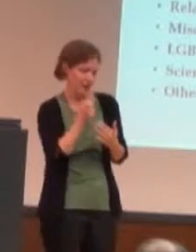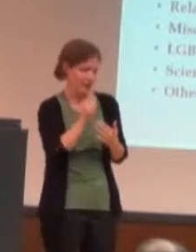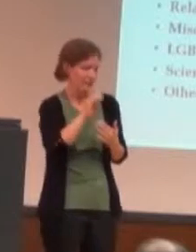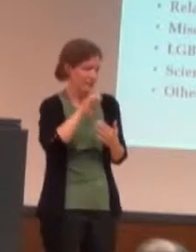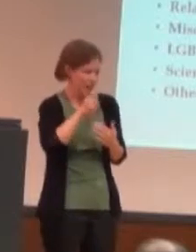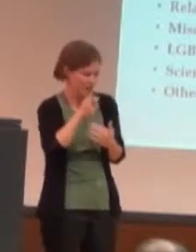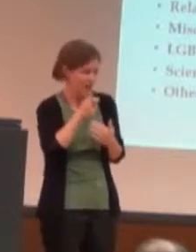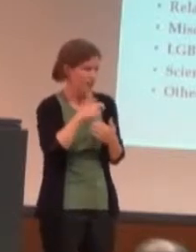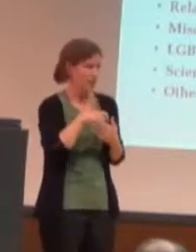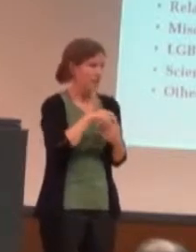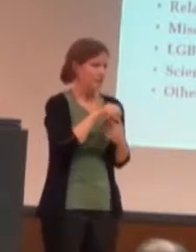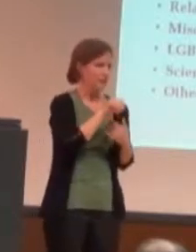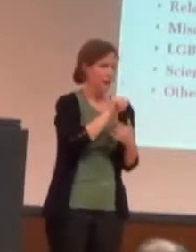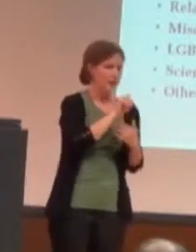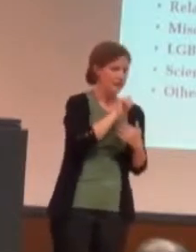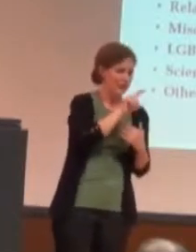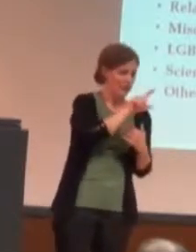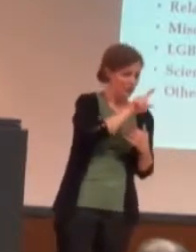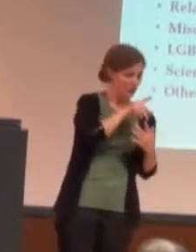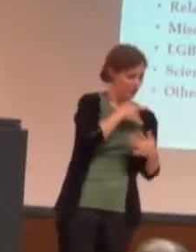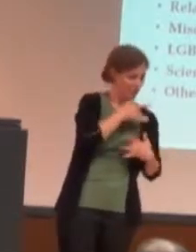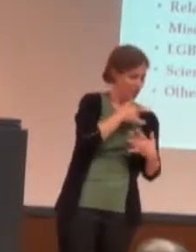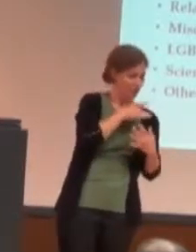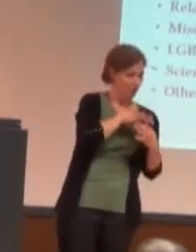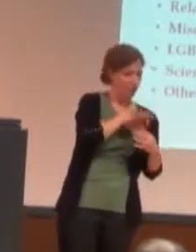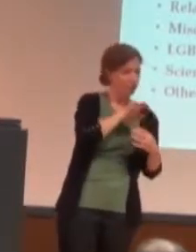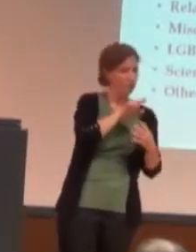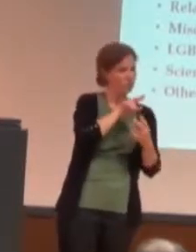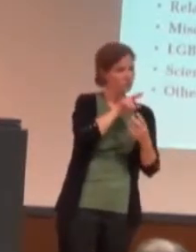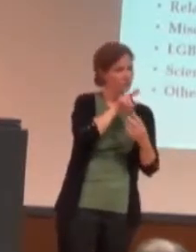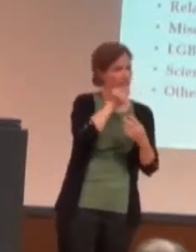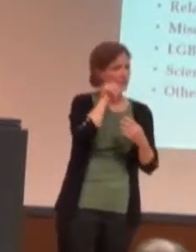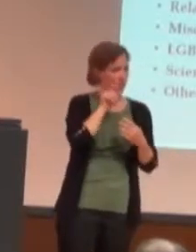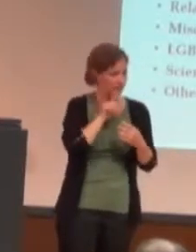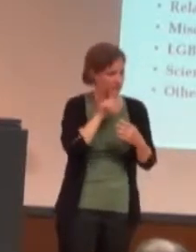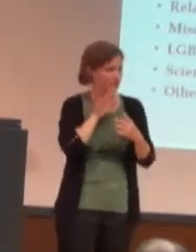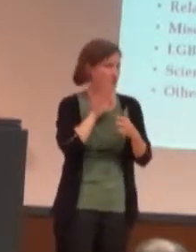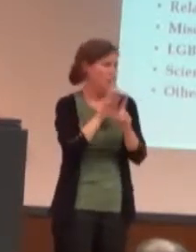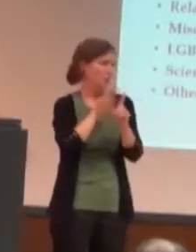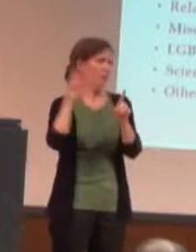feel about having sex and how sex is portrayed in society.